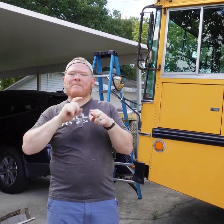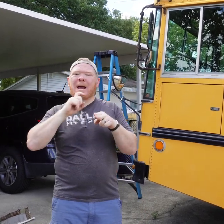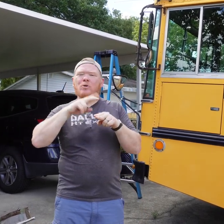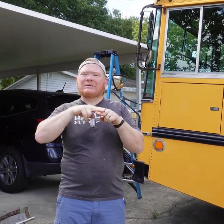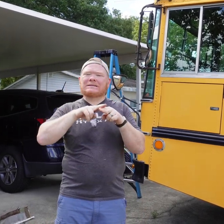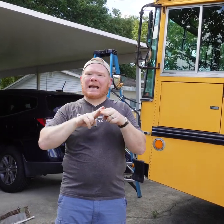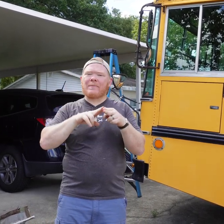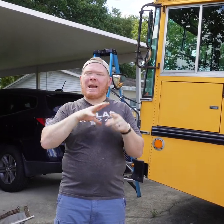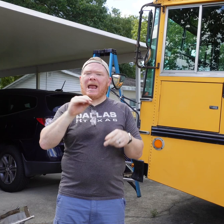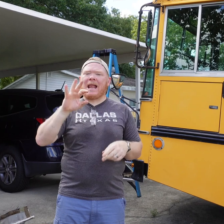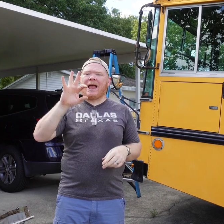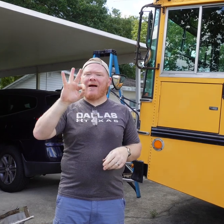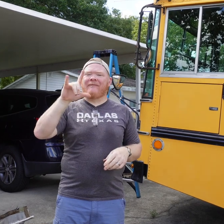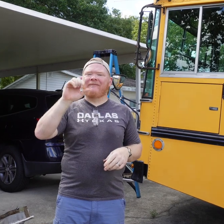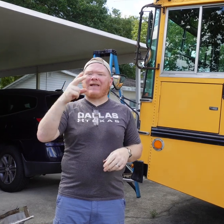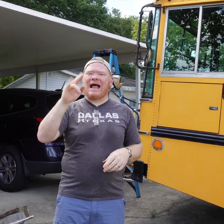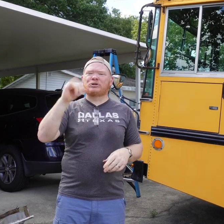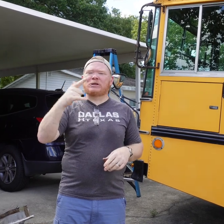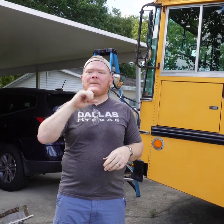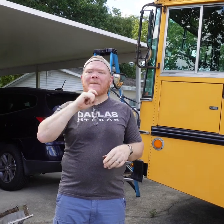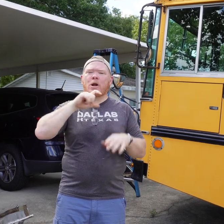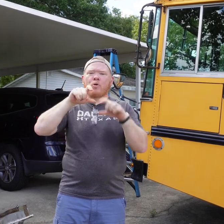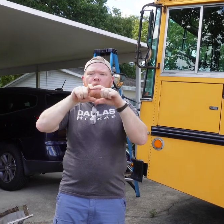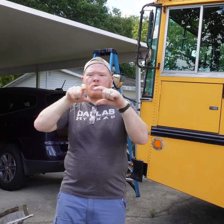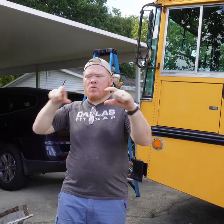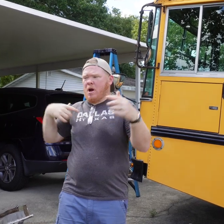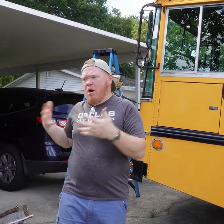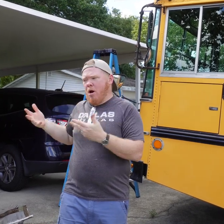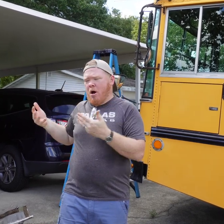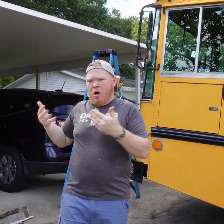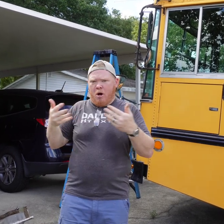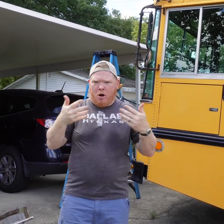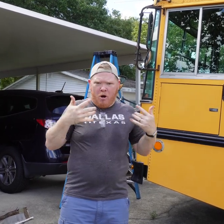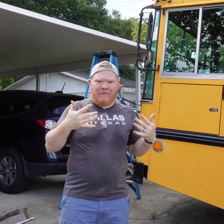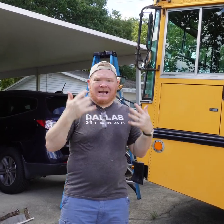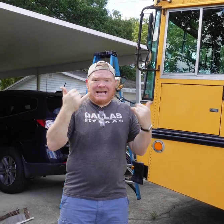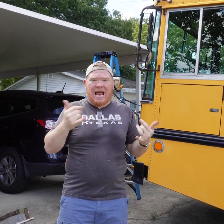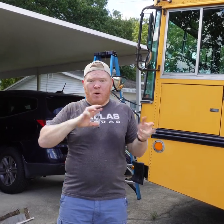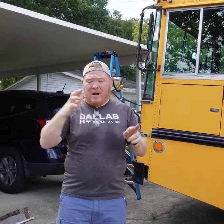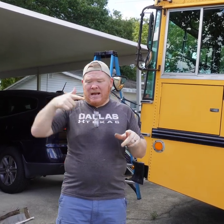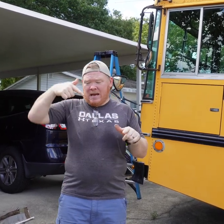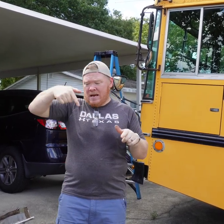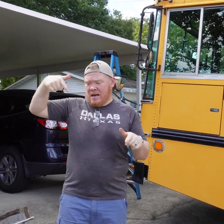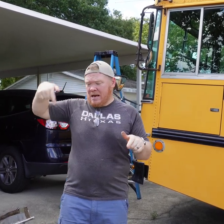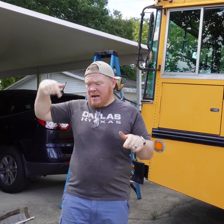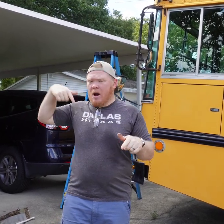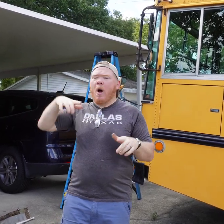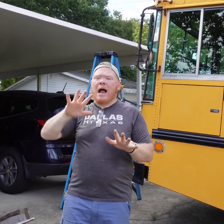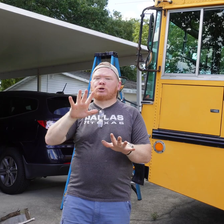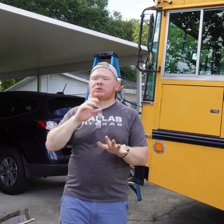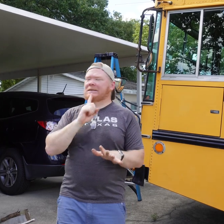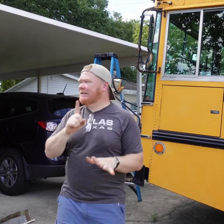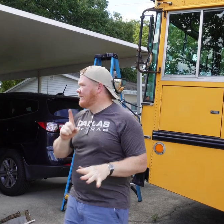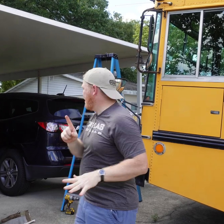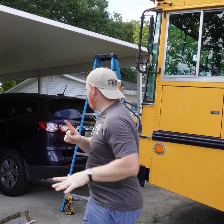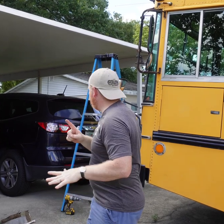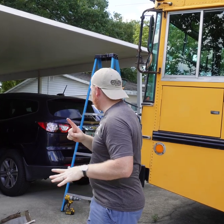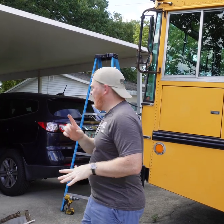Looks like there's like some metal tape and some flashing. I've taken those off, but now I'm getting ready to take off the screws. Well,